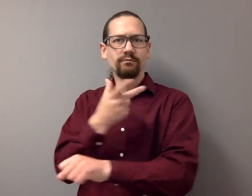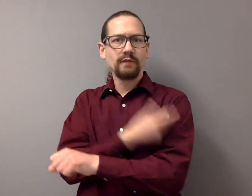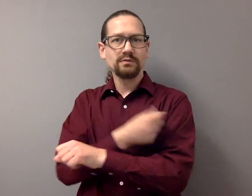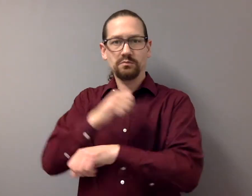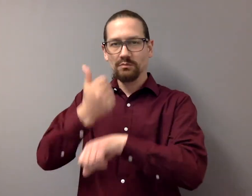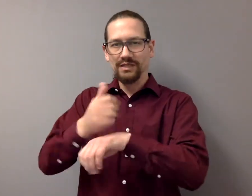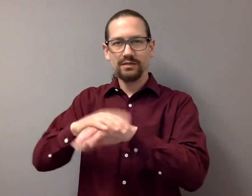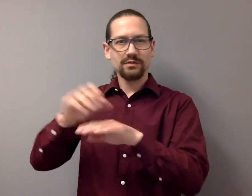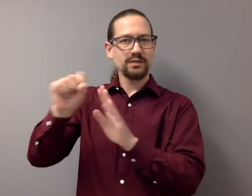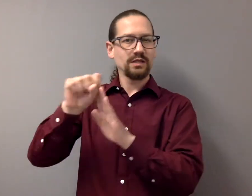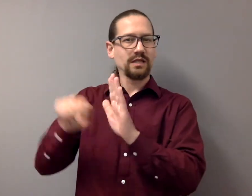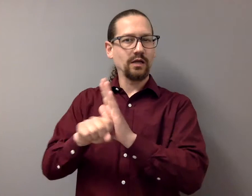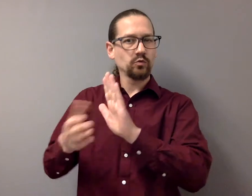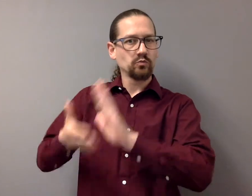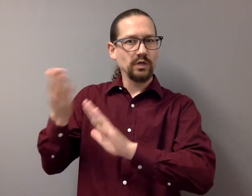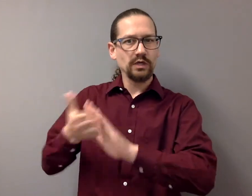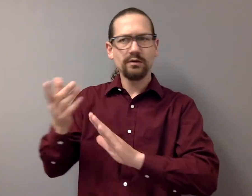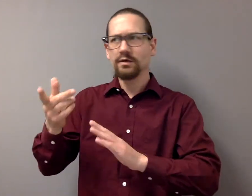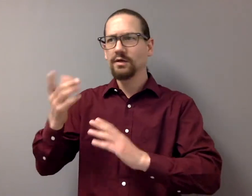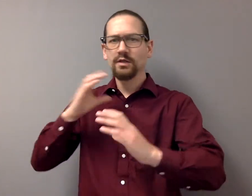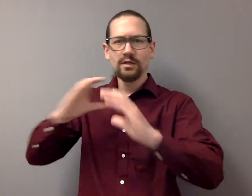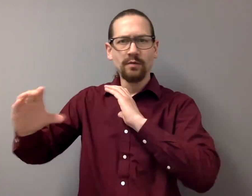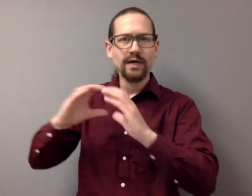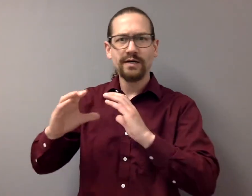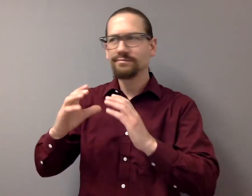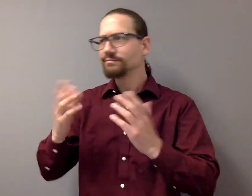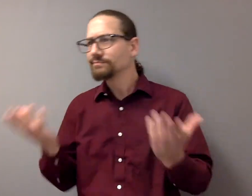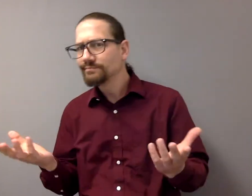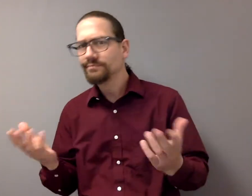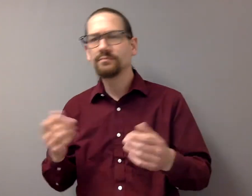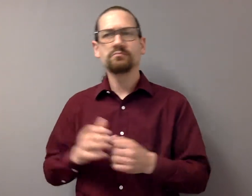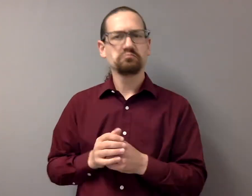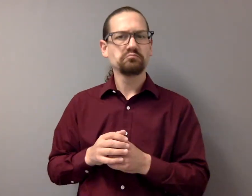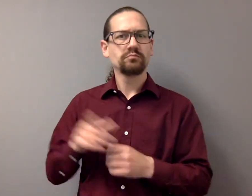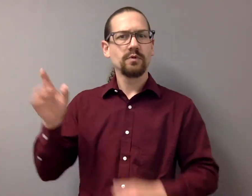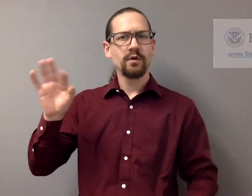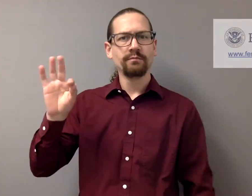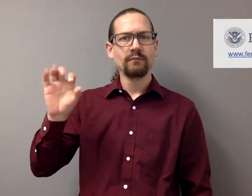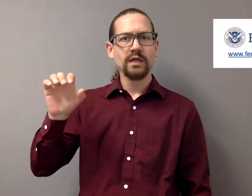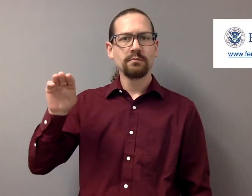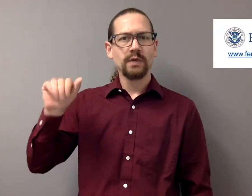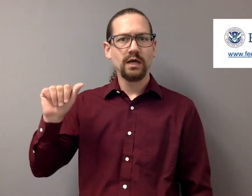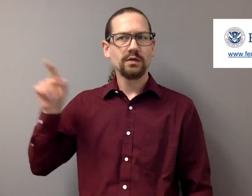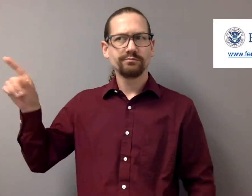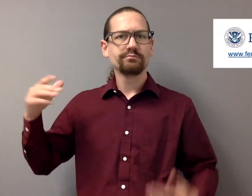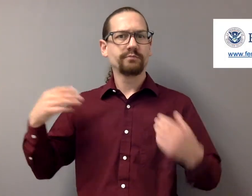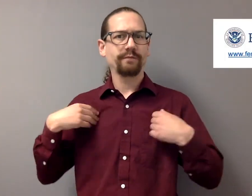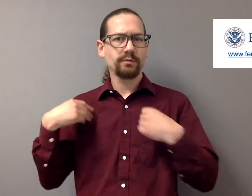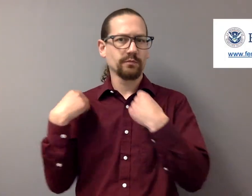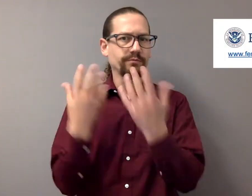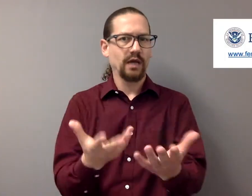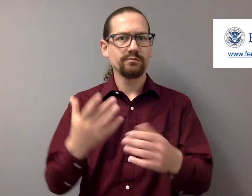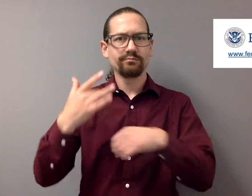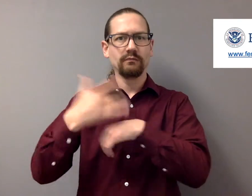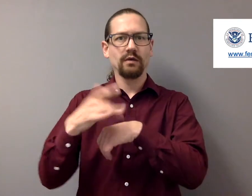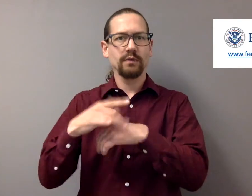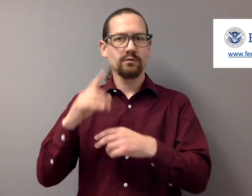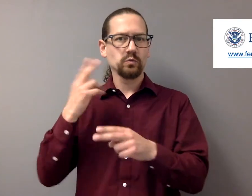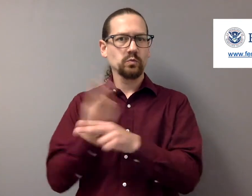Communication access at the state-run sites has been challenging. Because of that, FEMA has provided VRI that can be